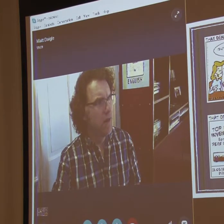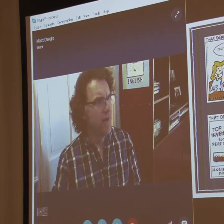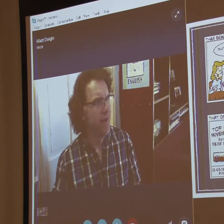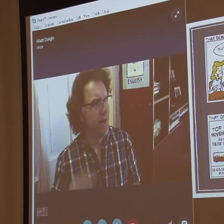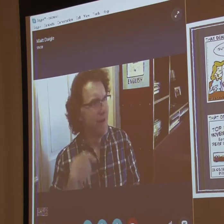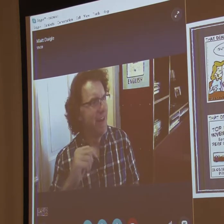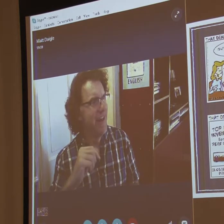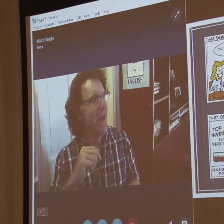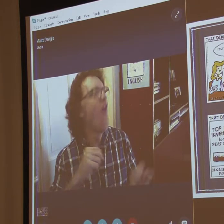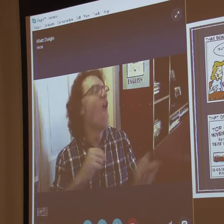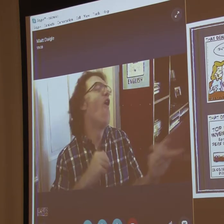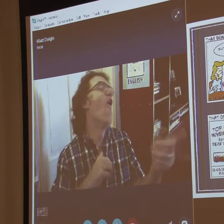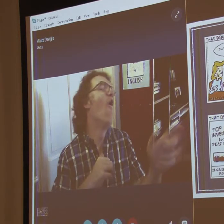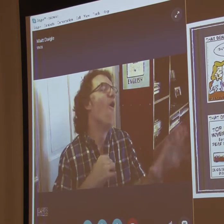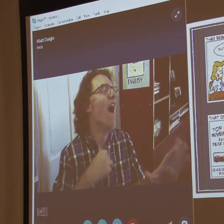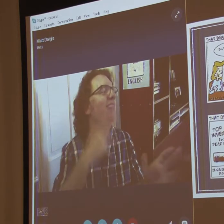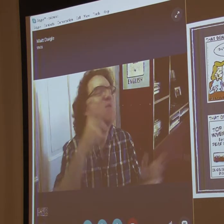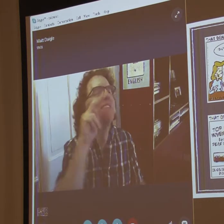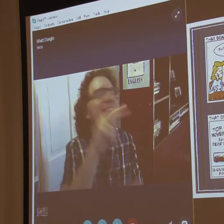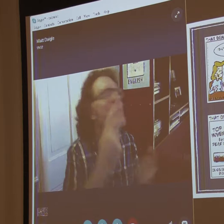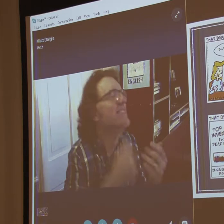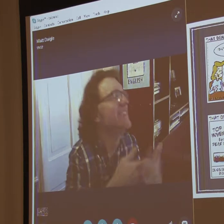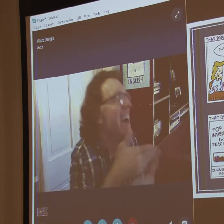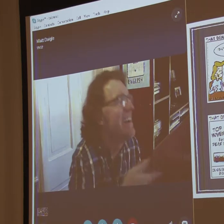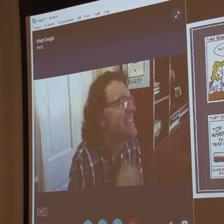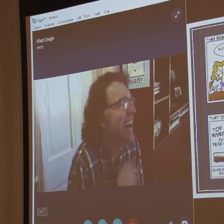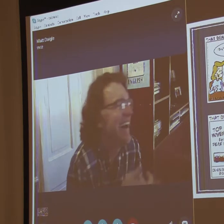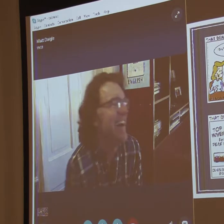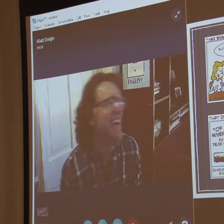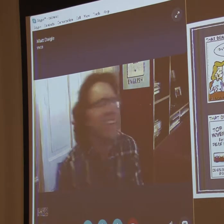When you do that, I say to the next panel. Hello.